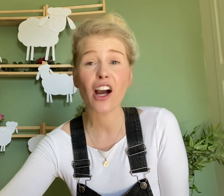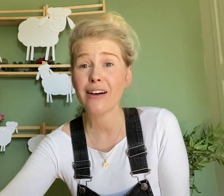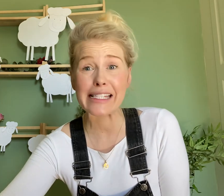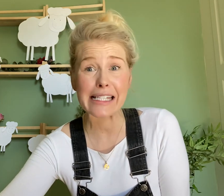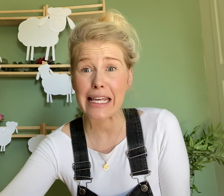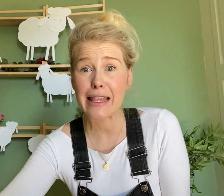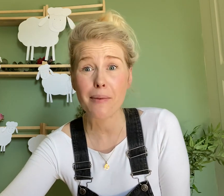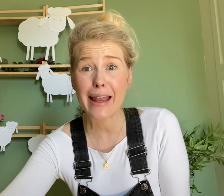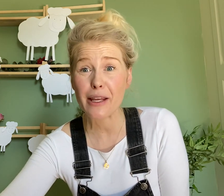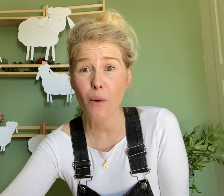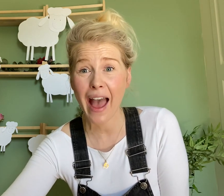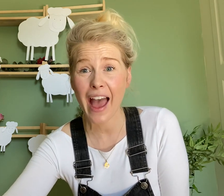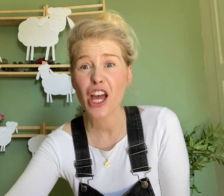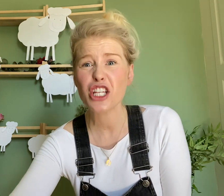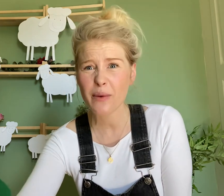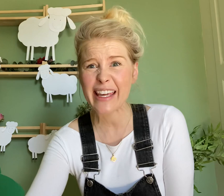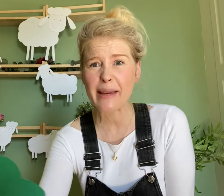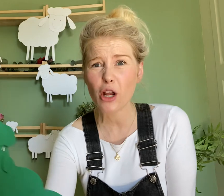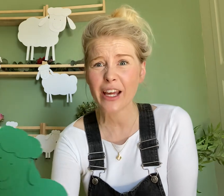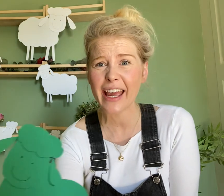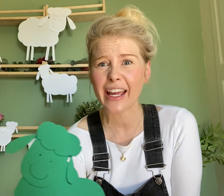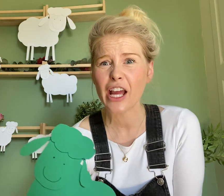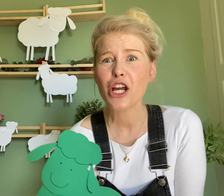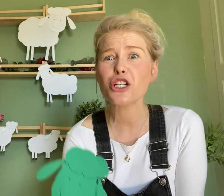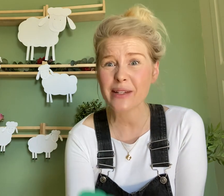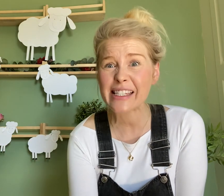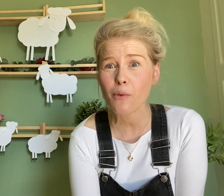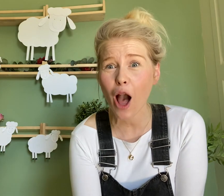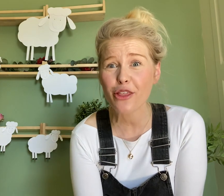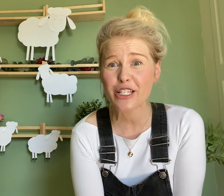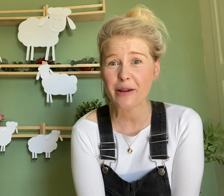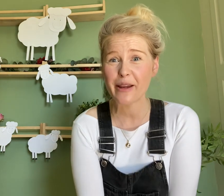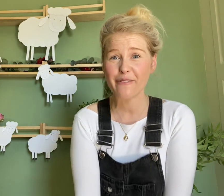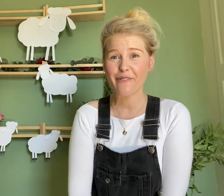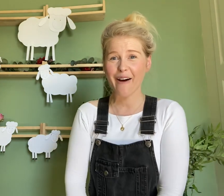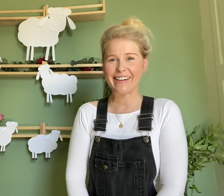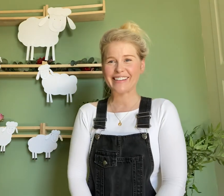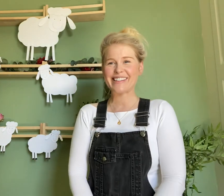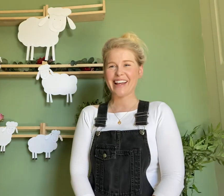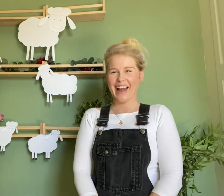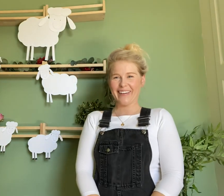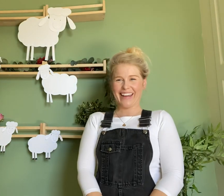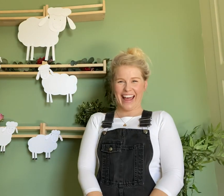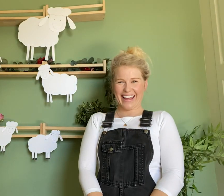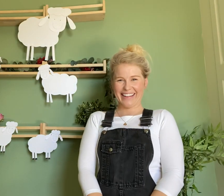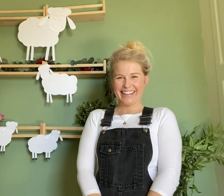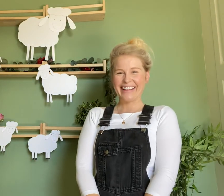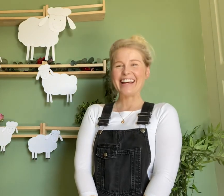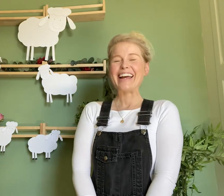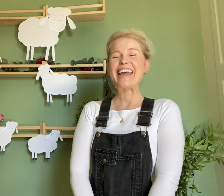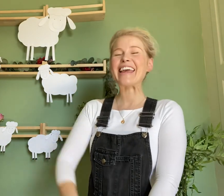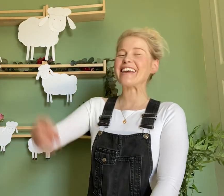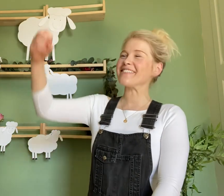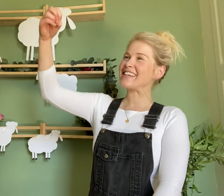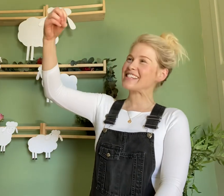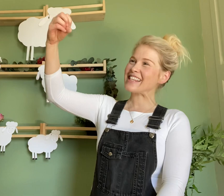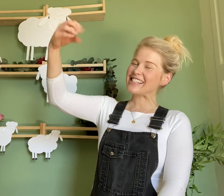can't see them anywhere. Shall we keep looking? Shall we see what other sheep we can find? Okay. Here is the